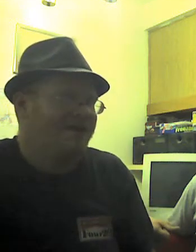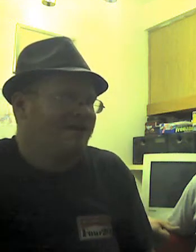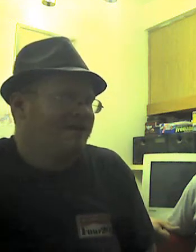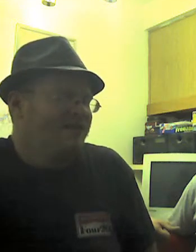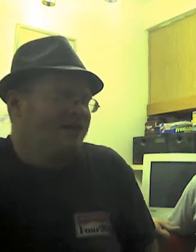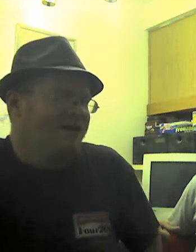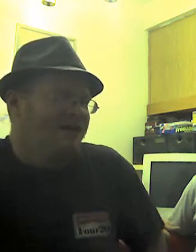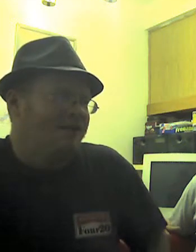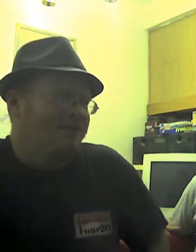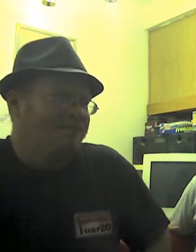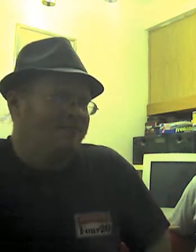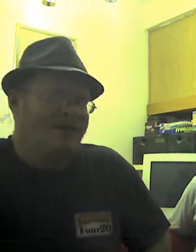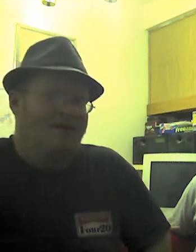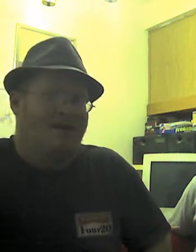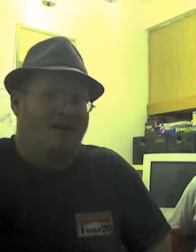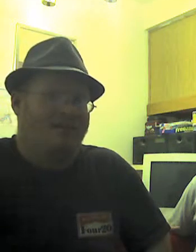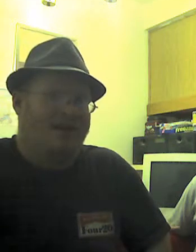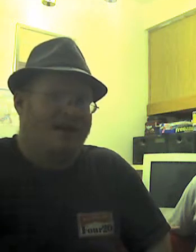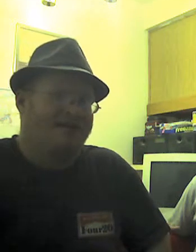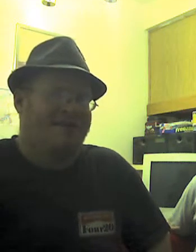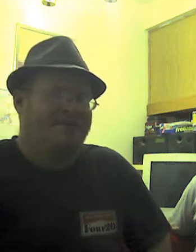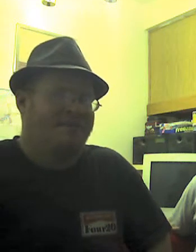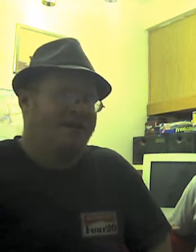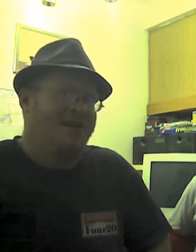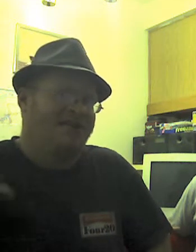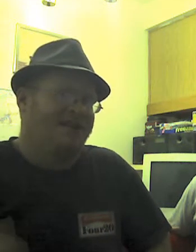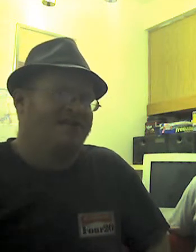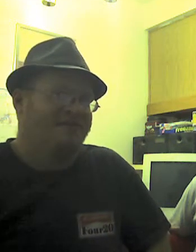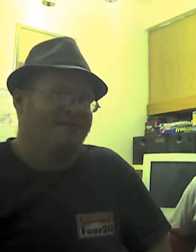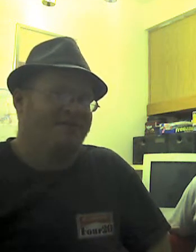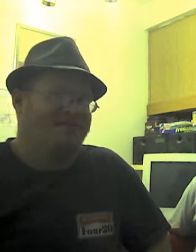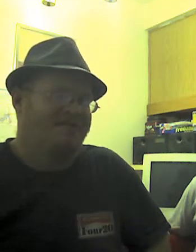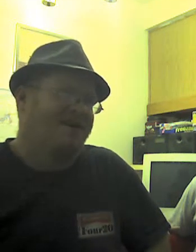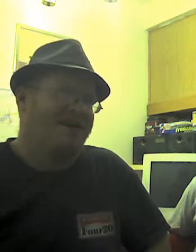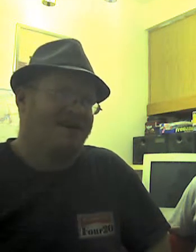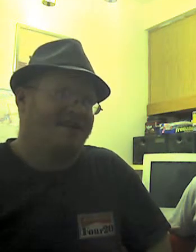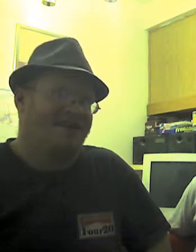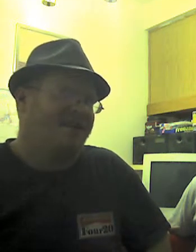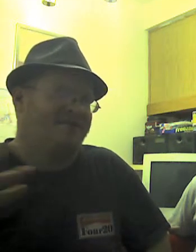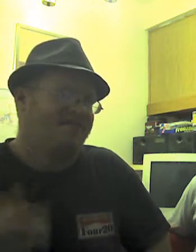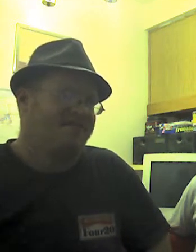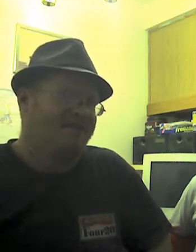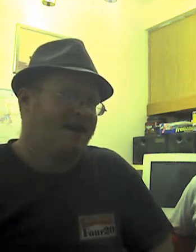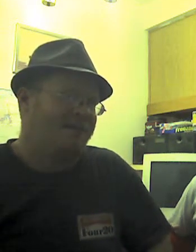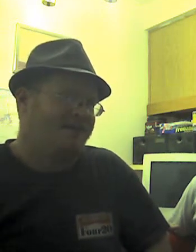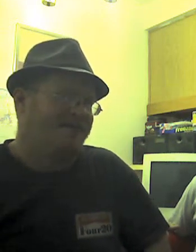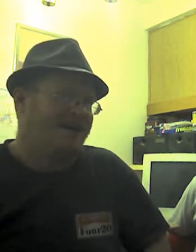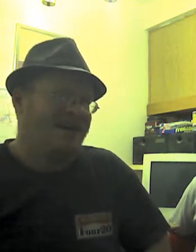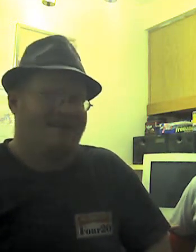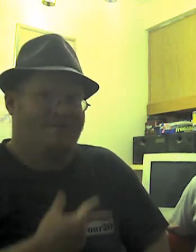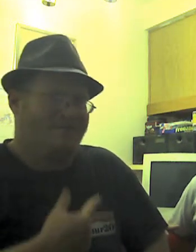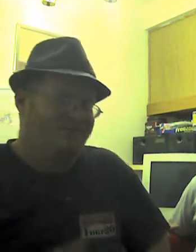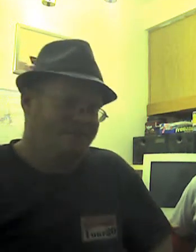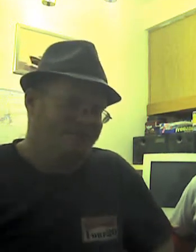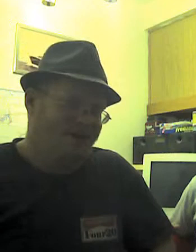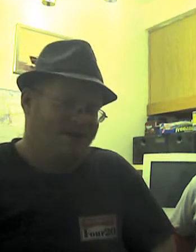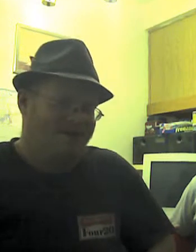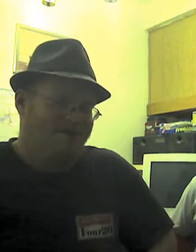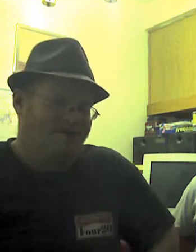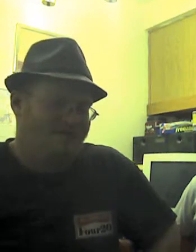Um, even called them and acted like somebody else and asked them if it was in stock. And they said, yes, there's copy in stock. Rita did too.